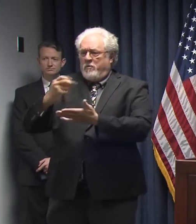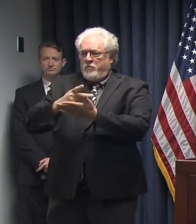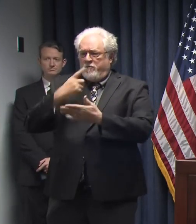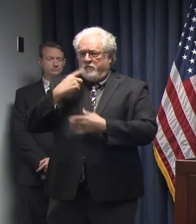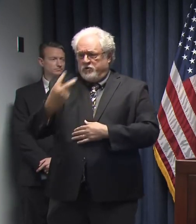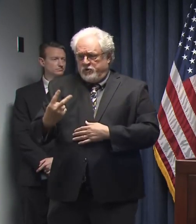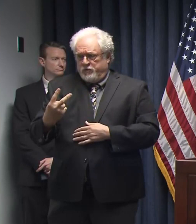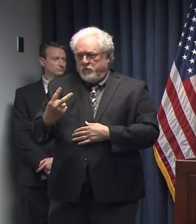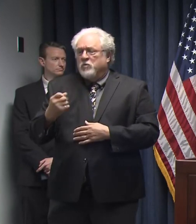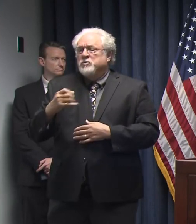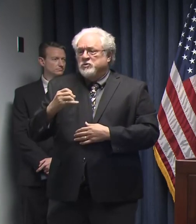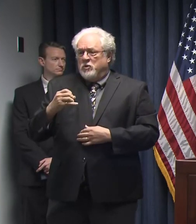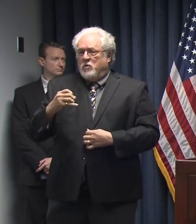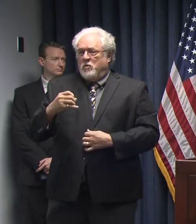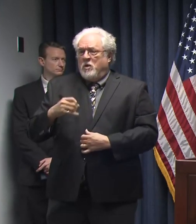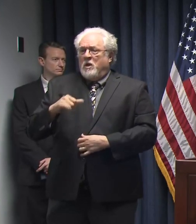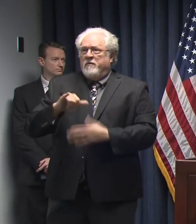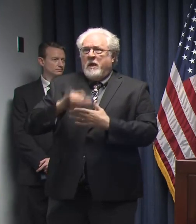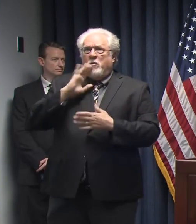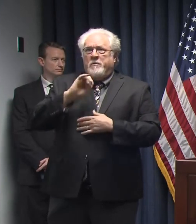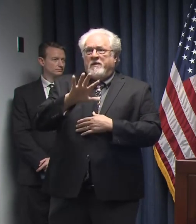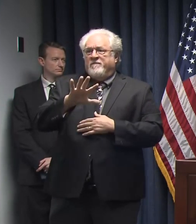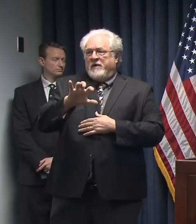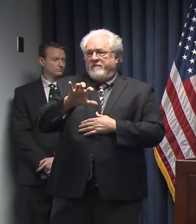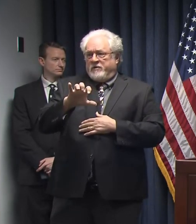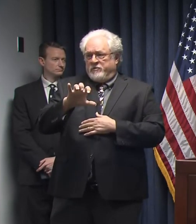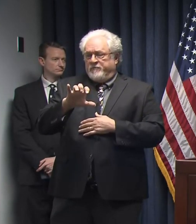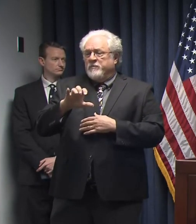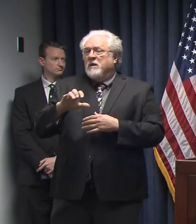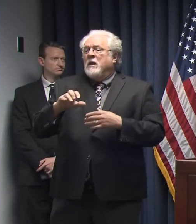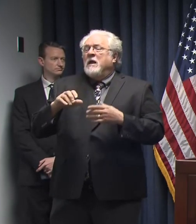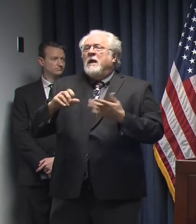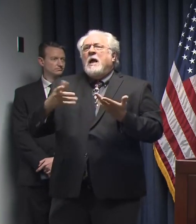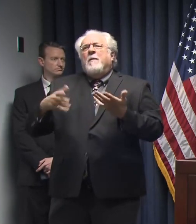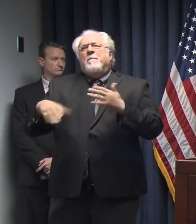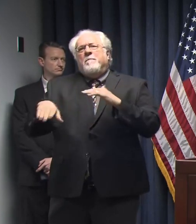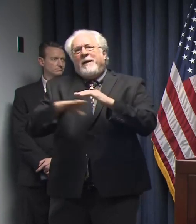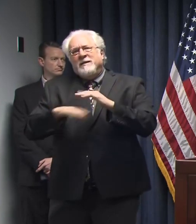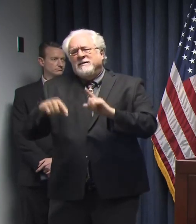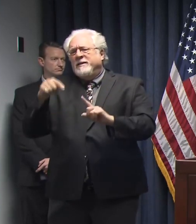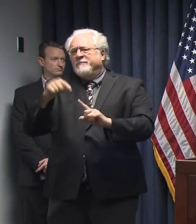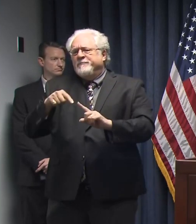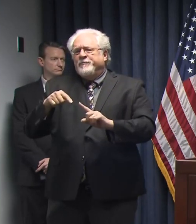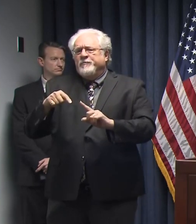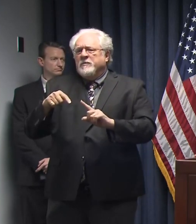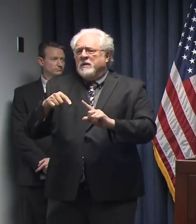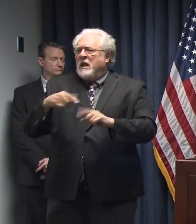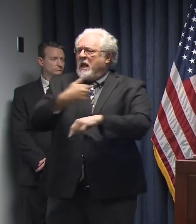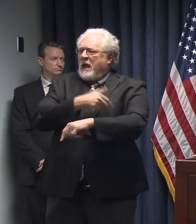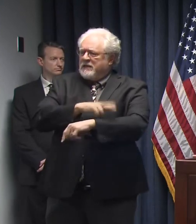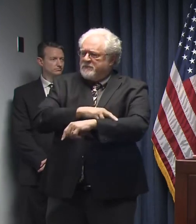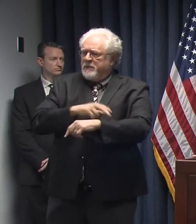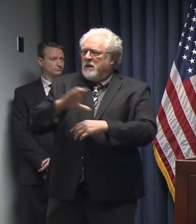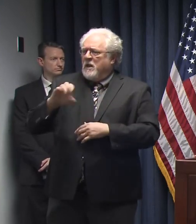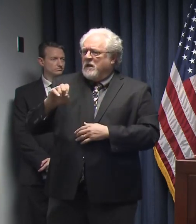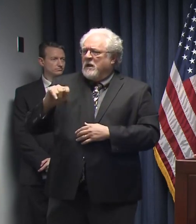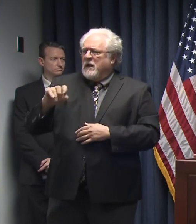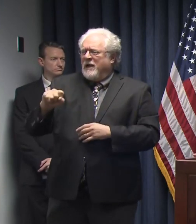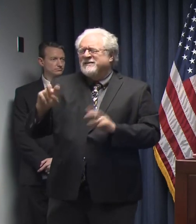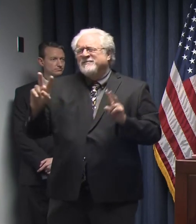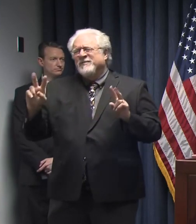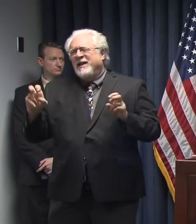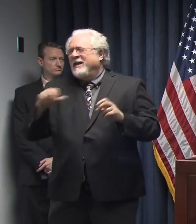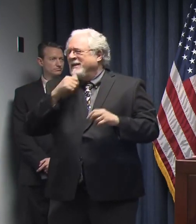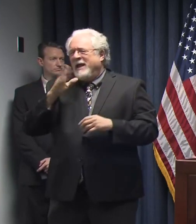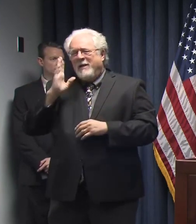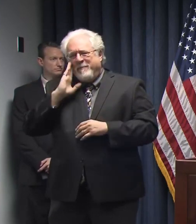two. So this is going to be 500. So these are basically hospital cots. I don't want to